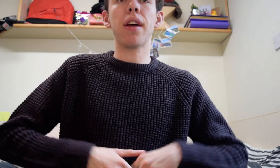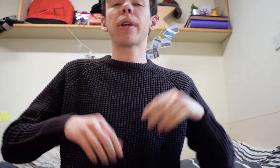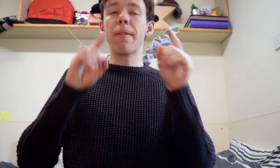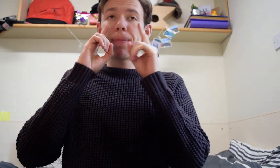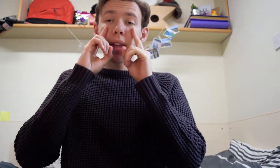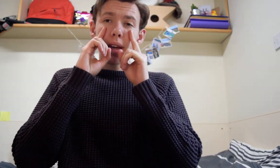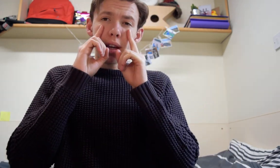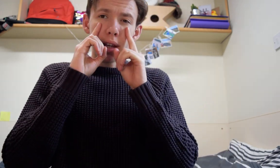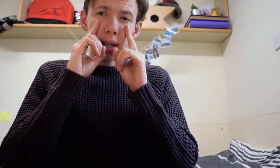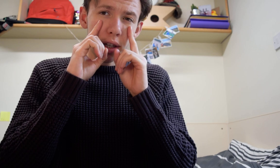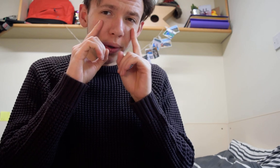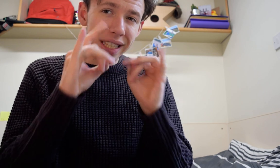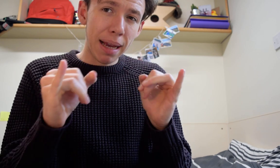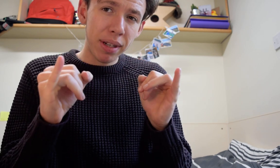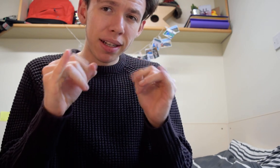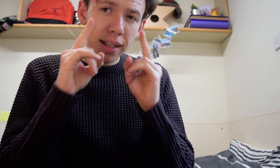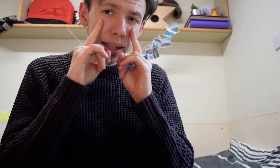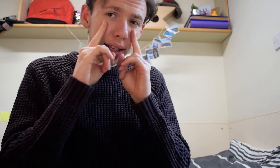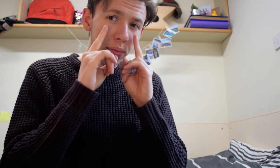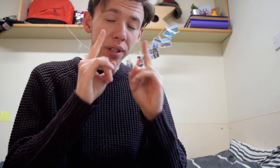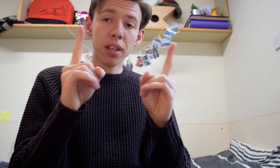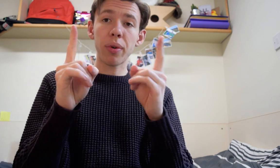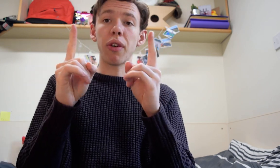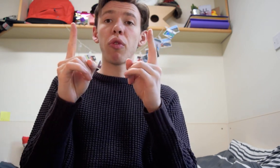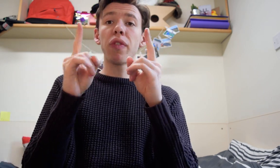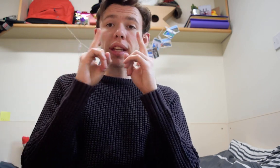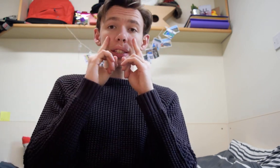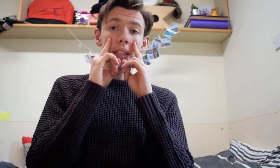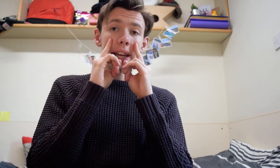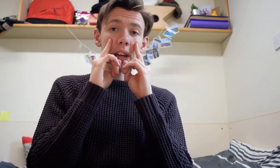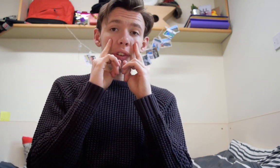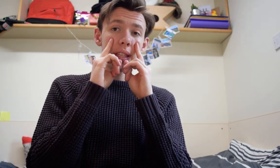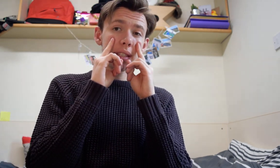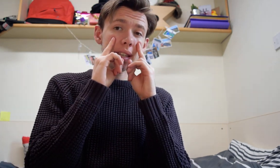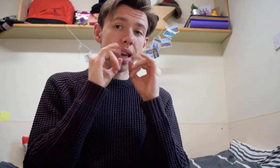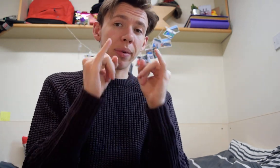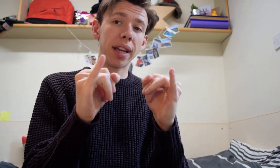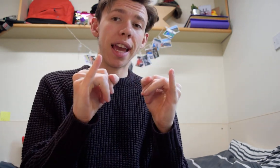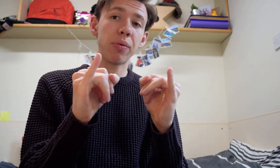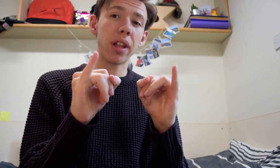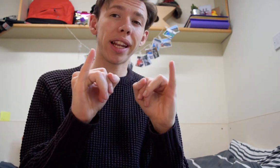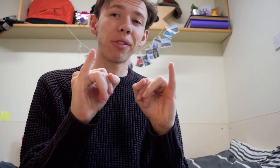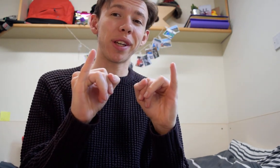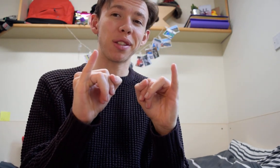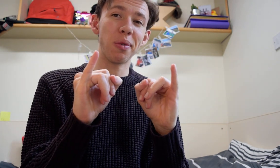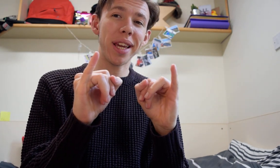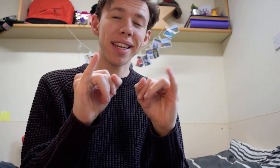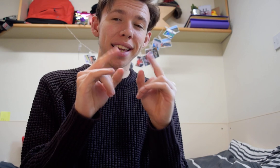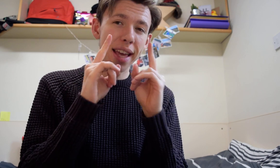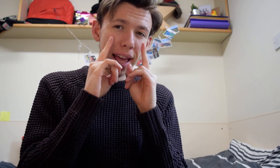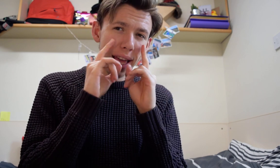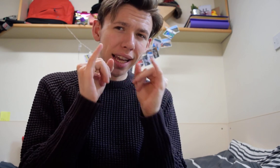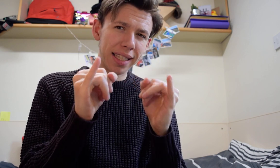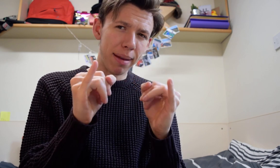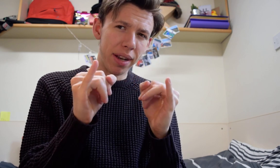to examine we start with our four fingers at our face and we end with our little fingers away examine